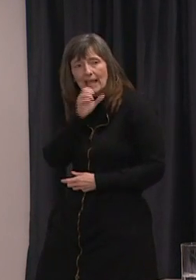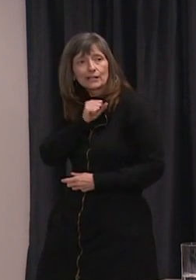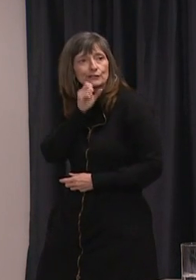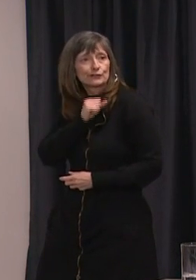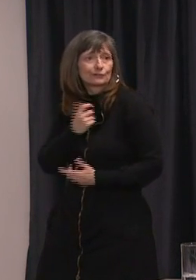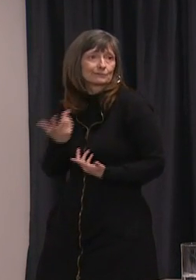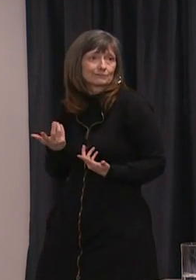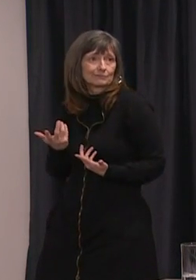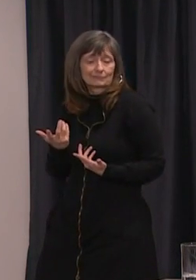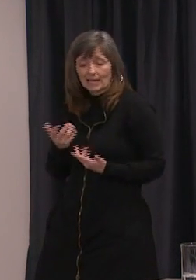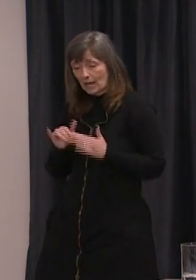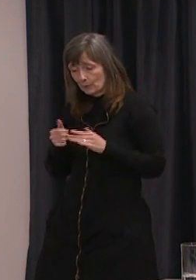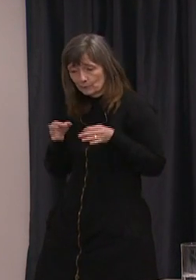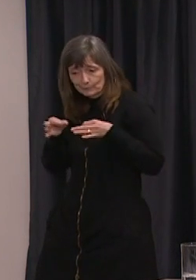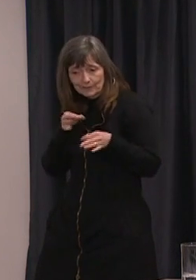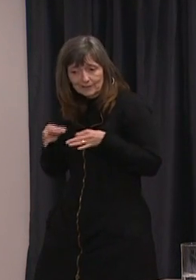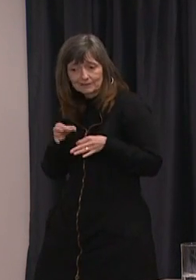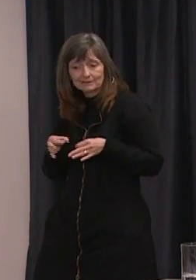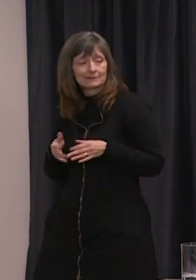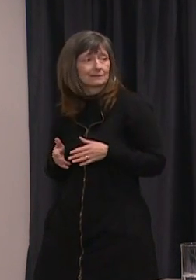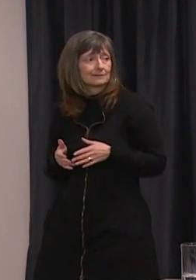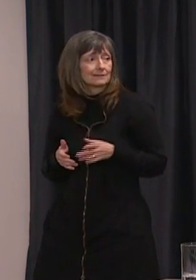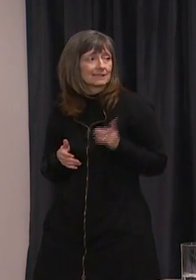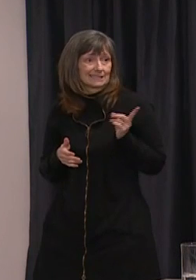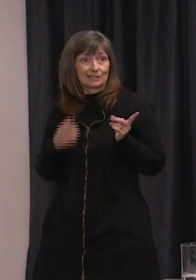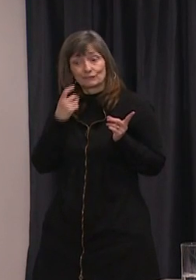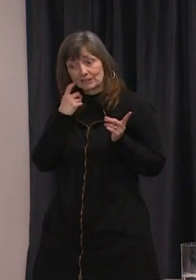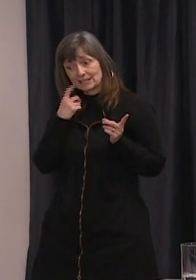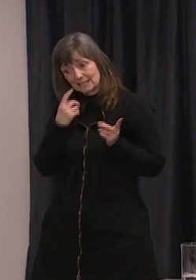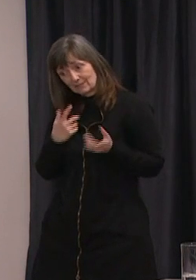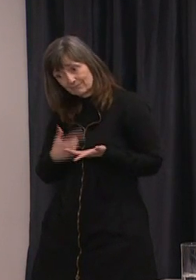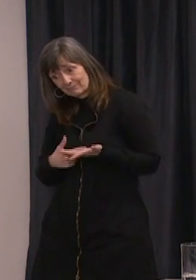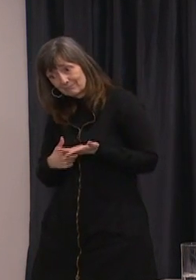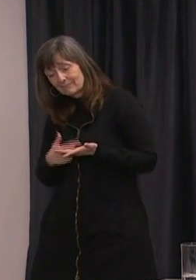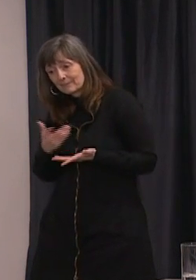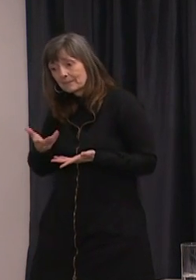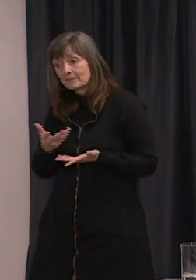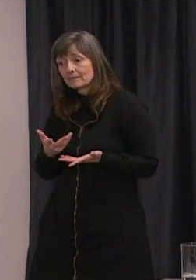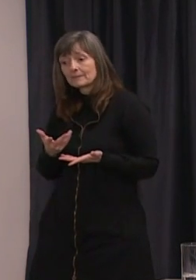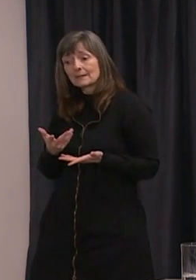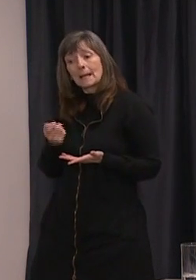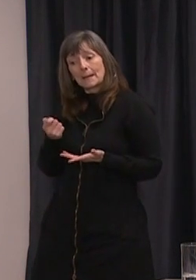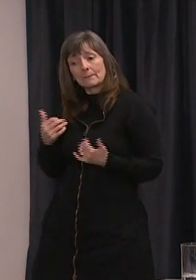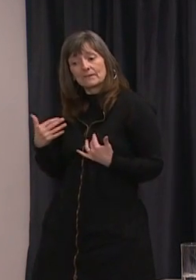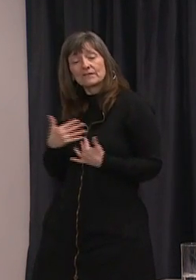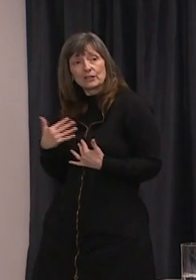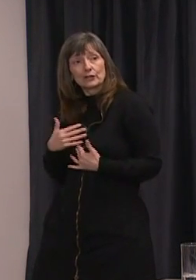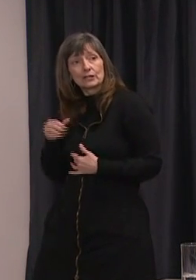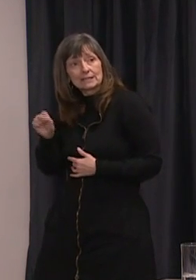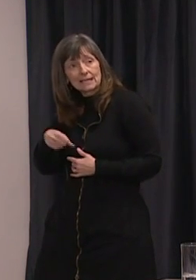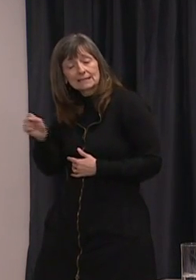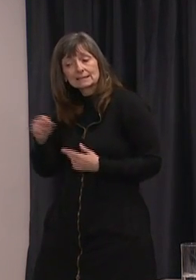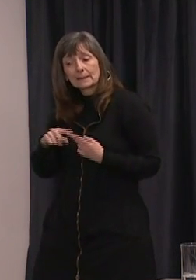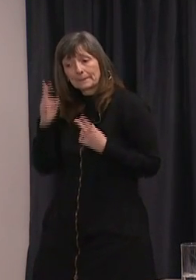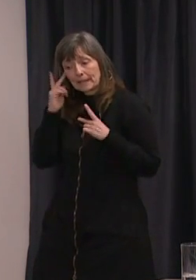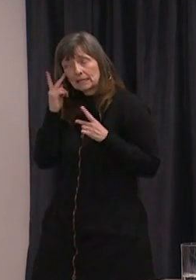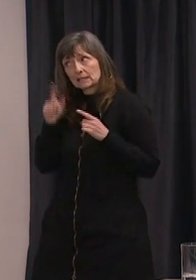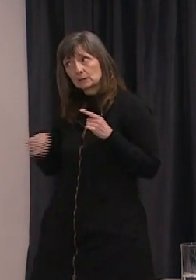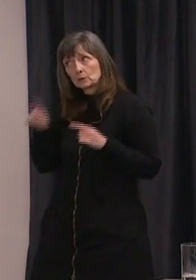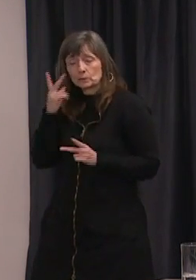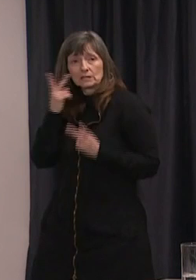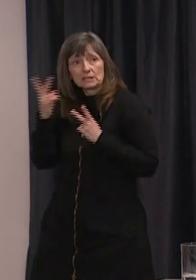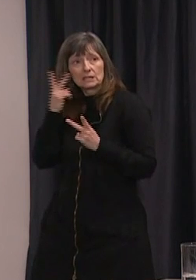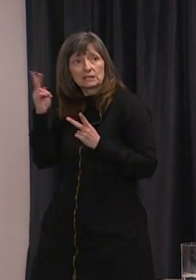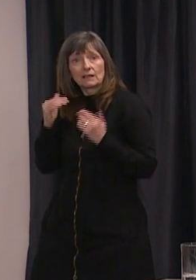uh as dr fitzgerald said and as we've talked about there is an element of fear and there is an element of panic uh